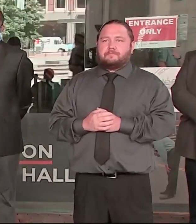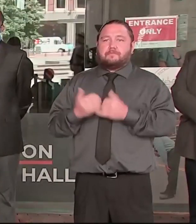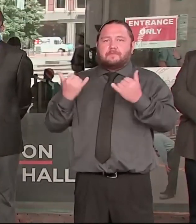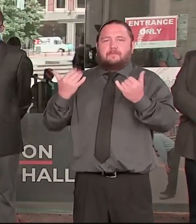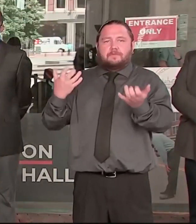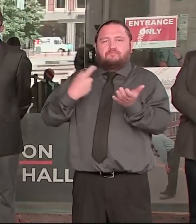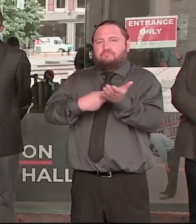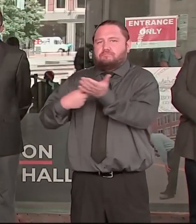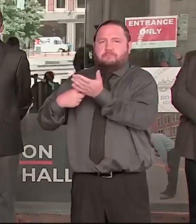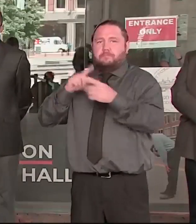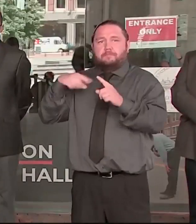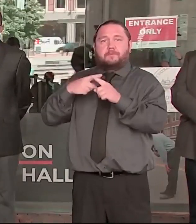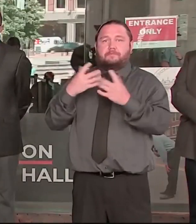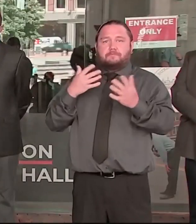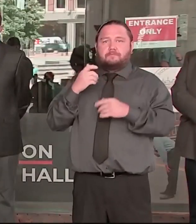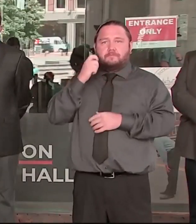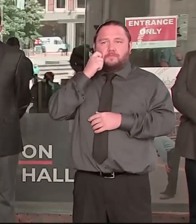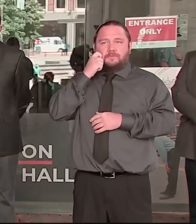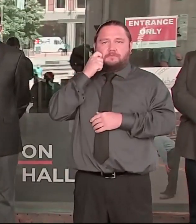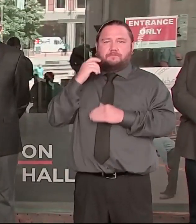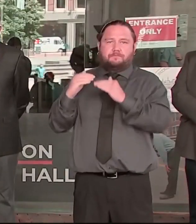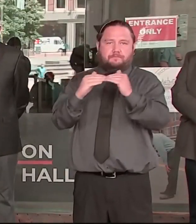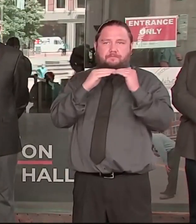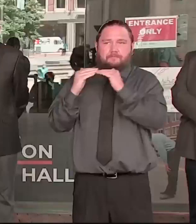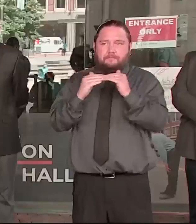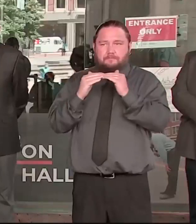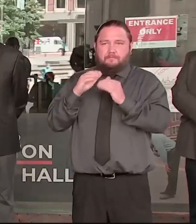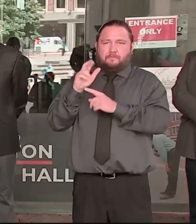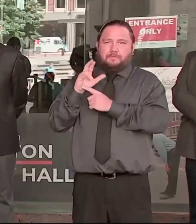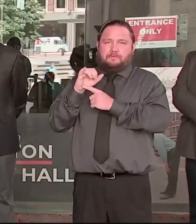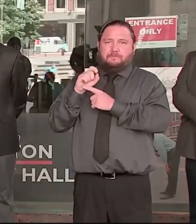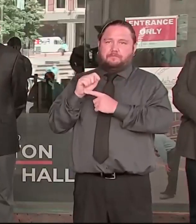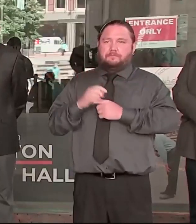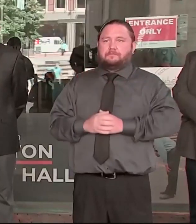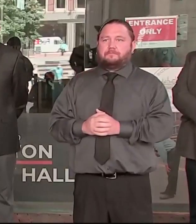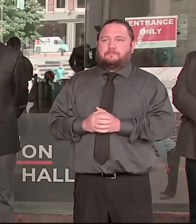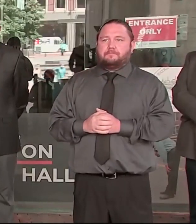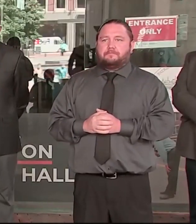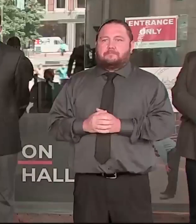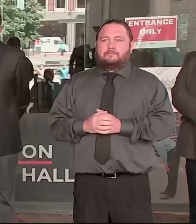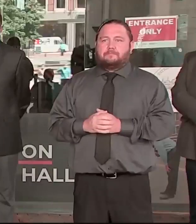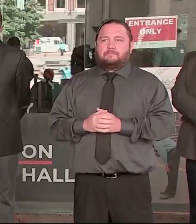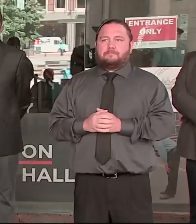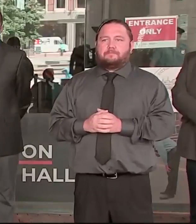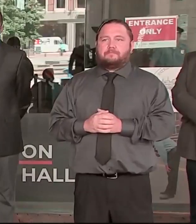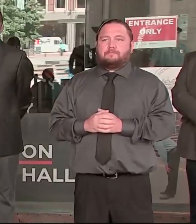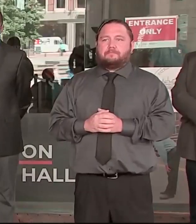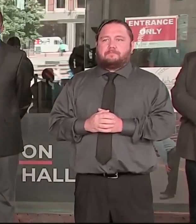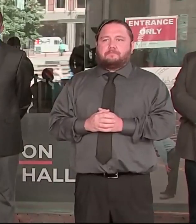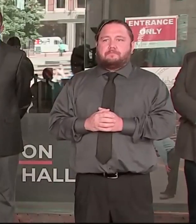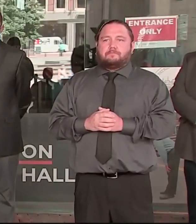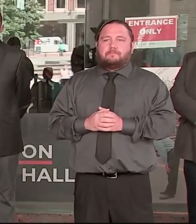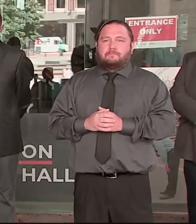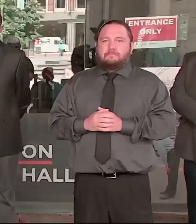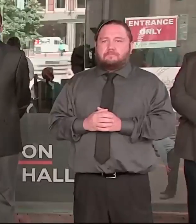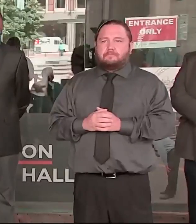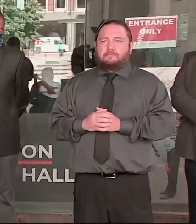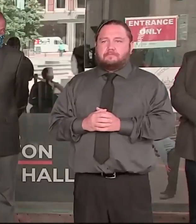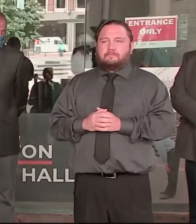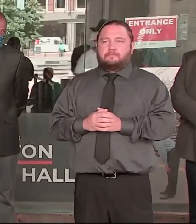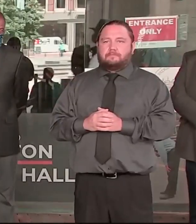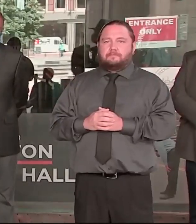the inequalities in our country, and we're working every day in the city of Boston to eliminate them. Our